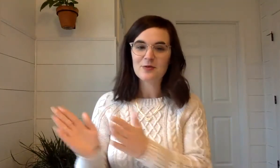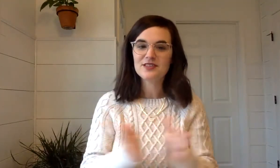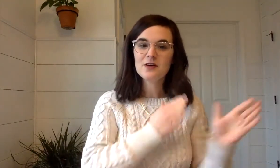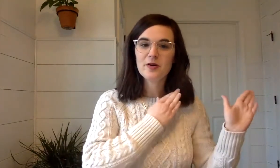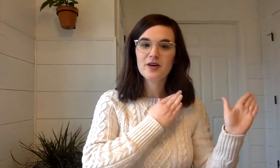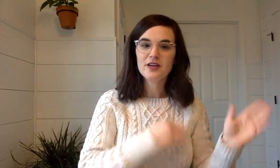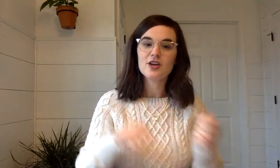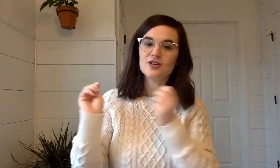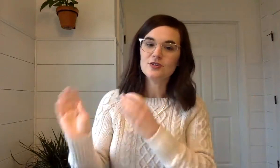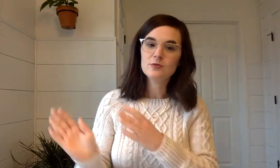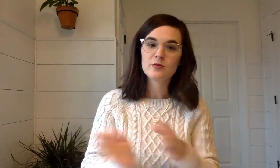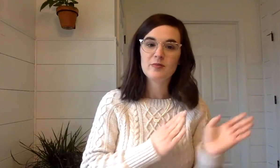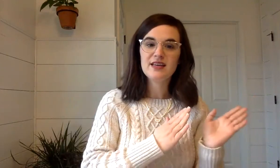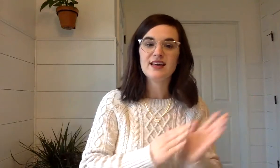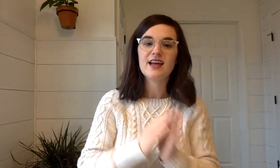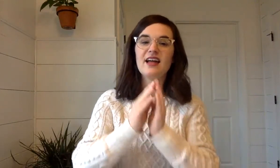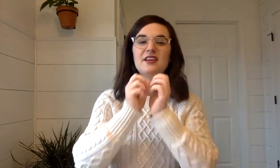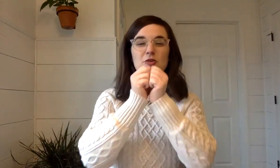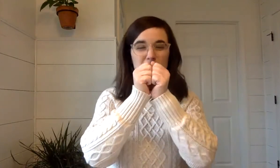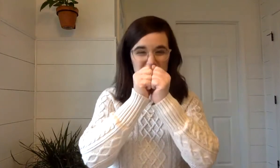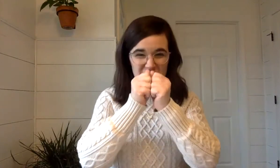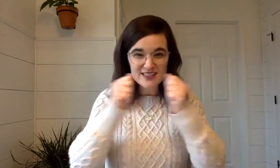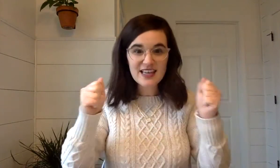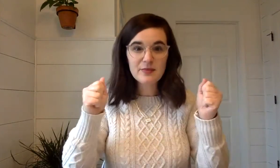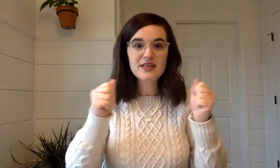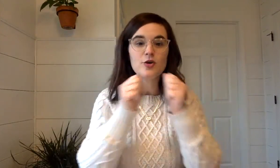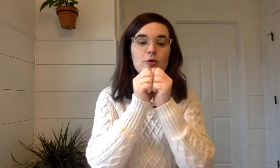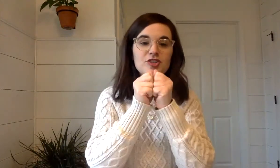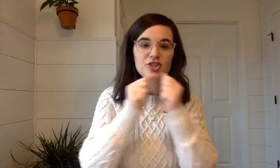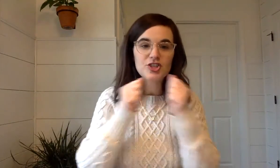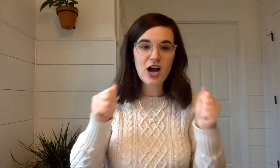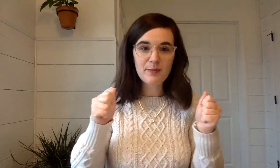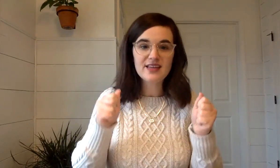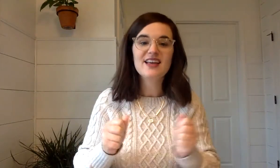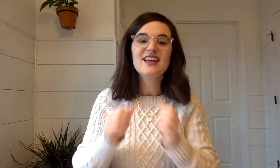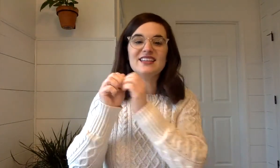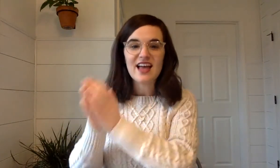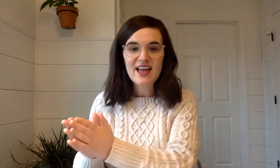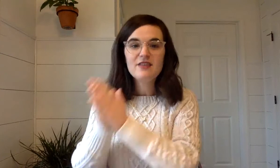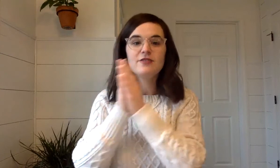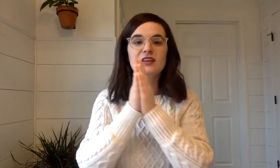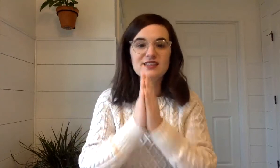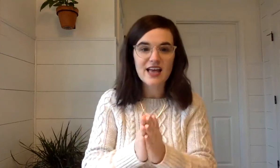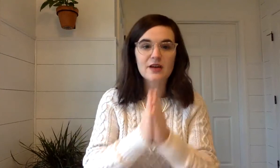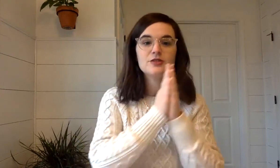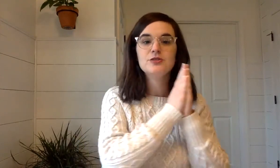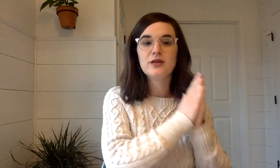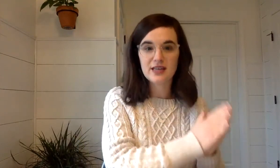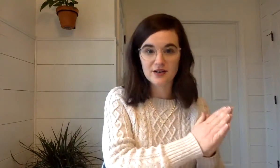will say a word. You will repeat it. And then you're going to segment or chop it into every sound you hear.